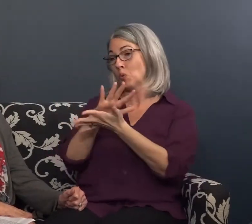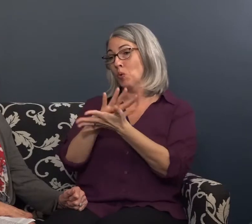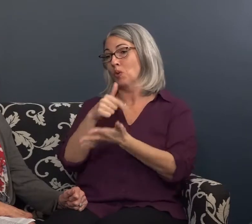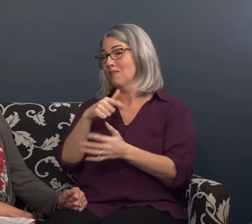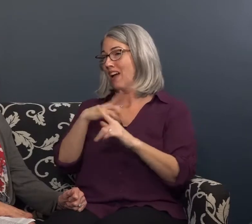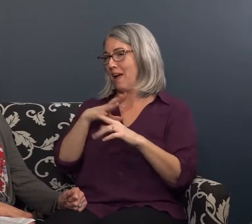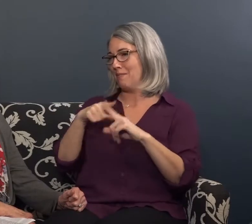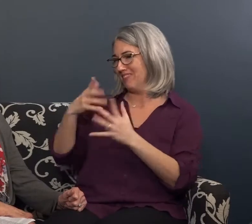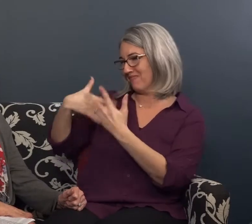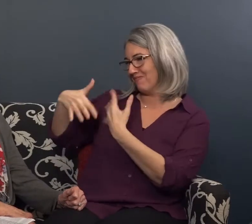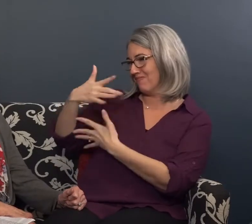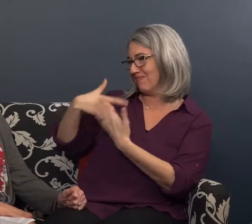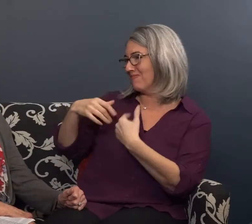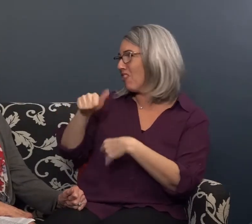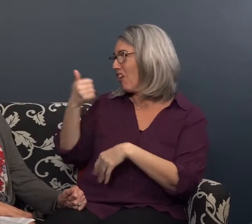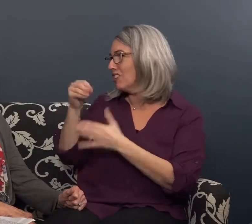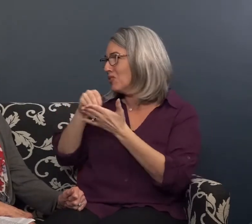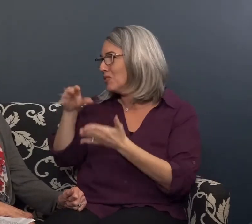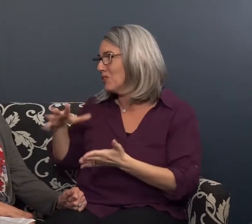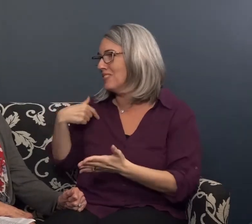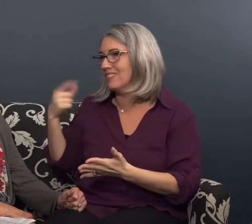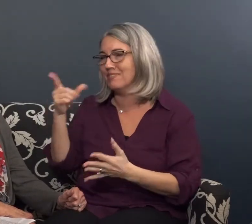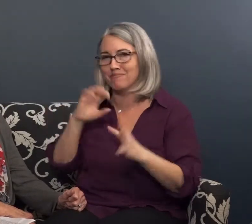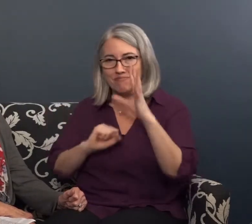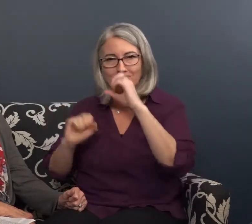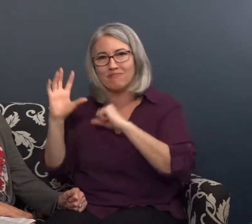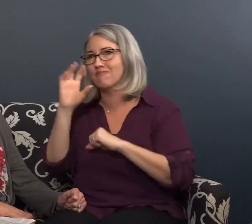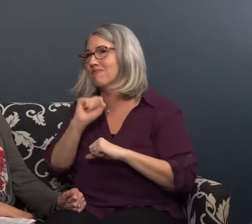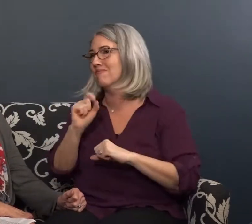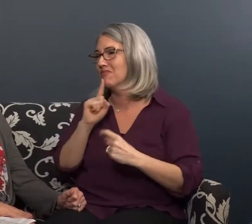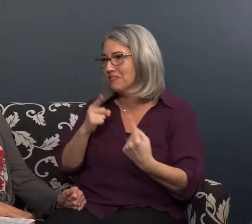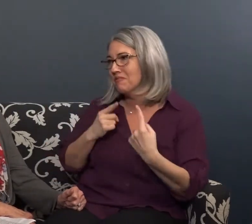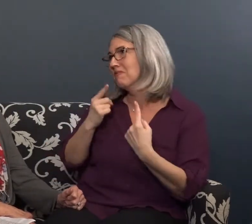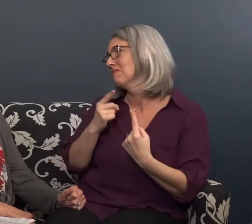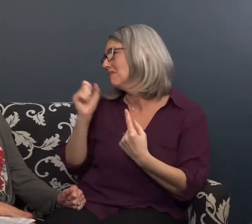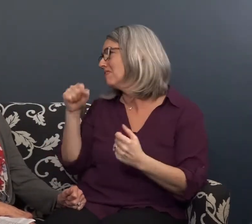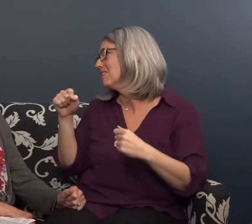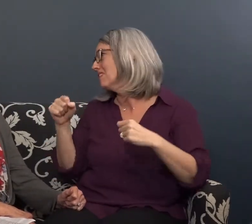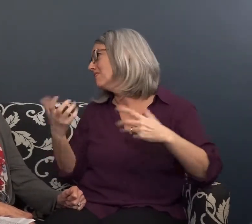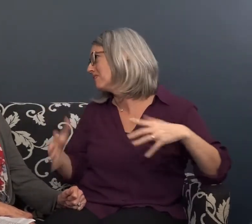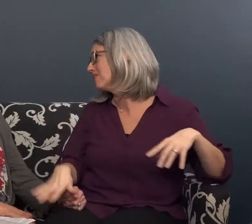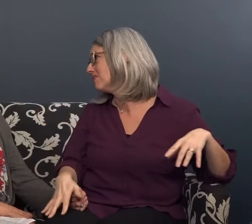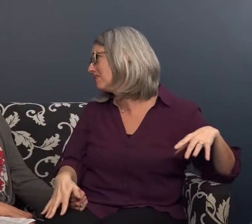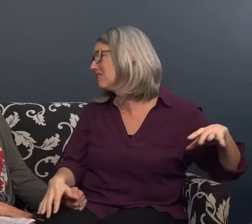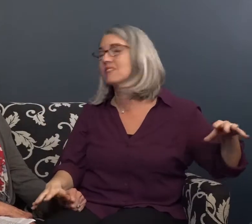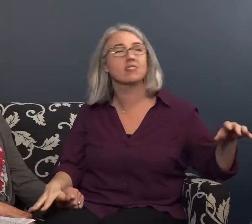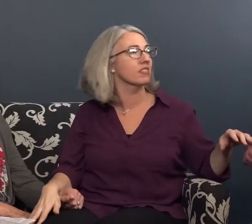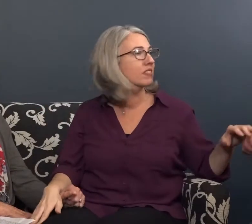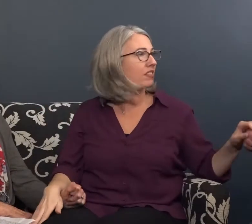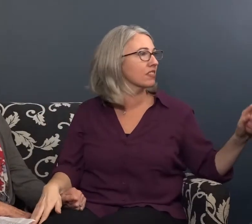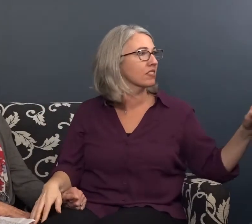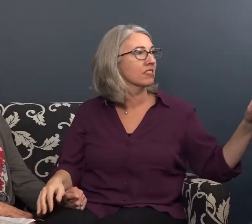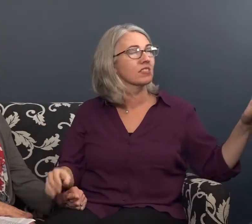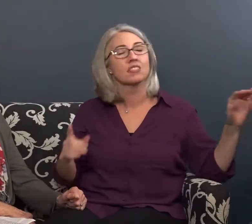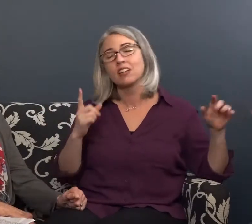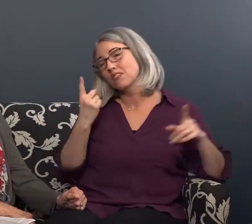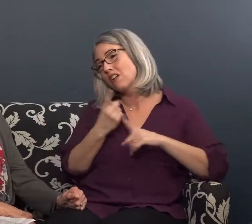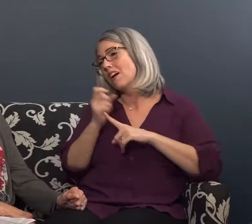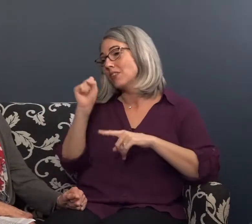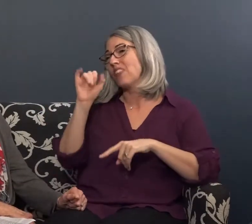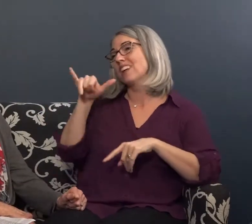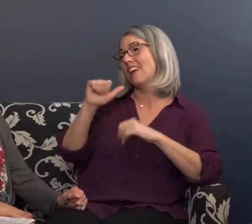but there was a lot of information that I was missing especially the socialization with my classmates and that was a struggle